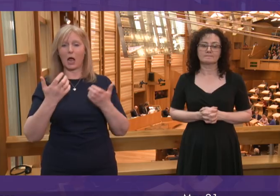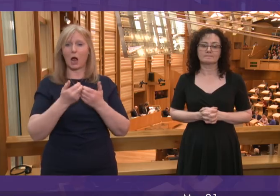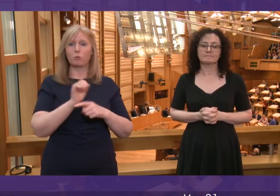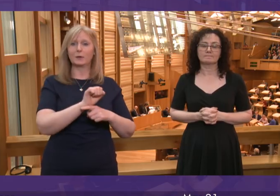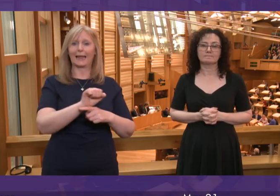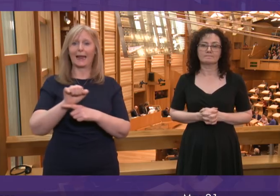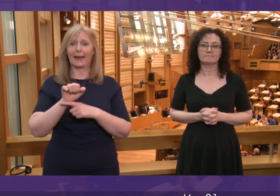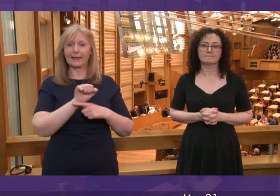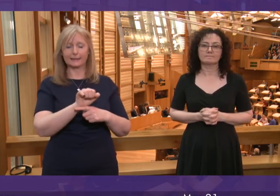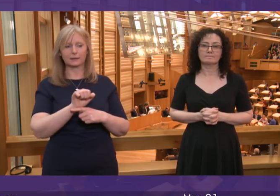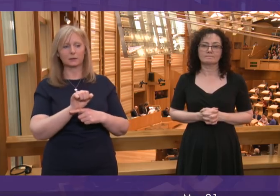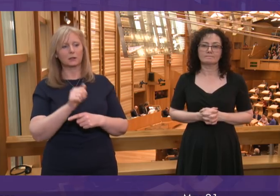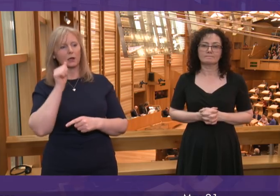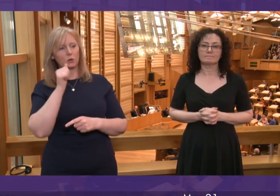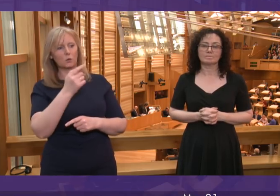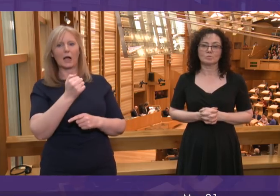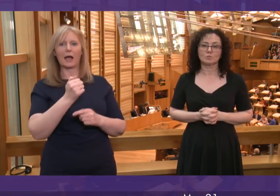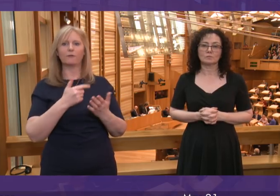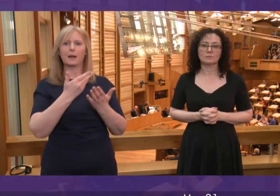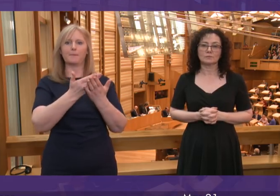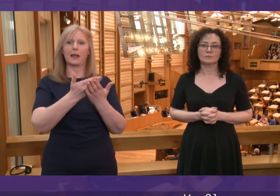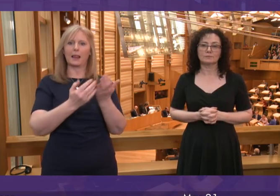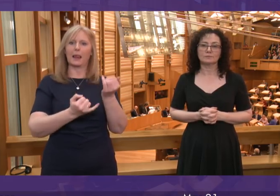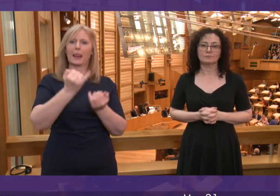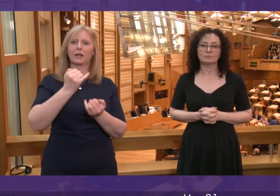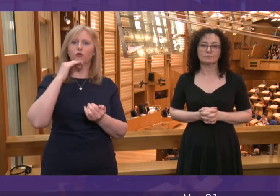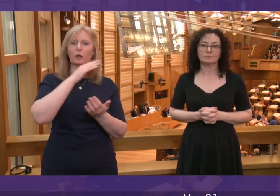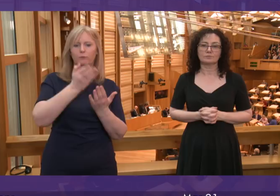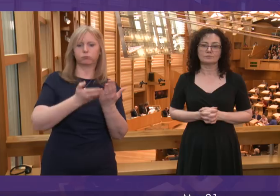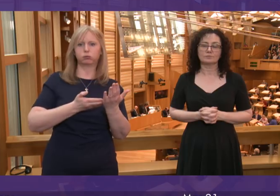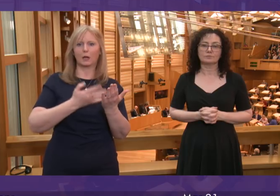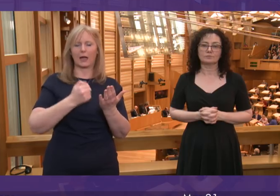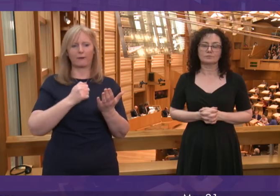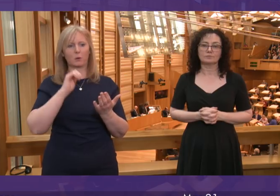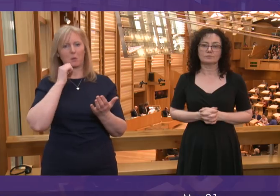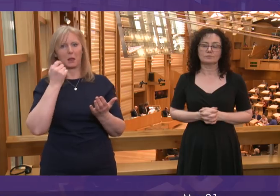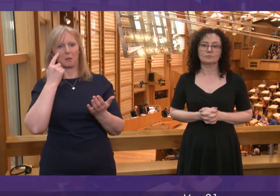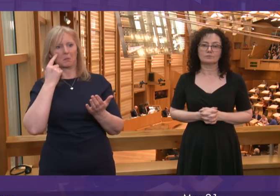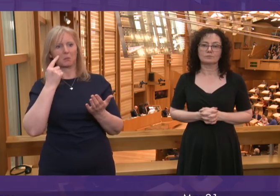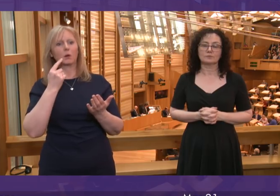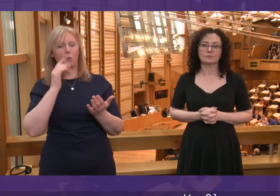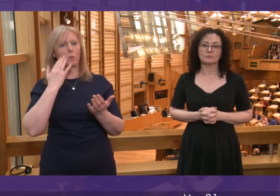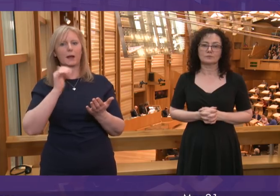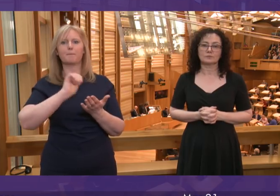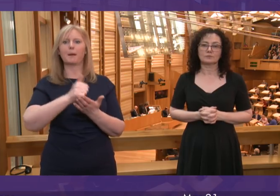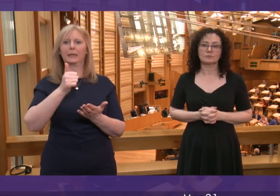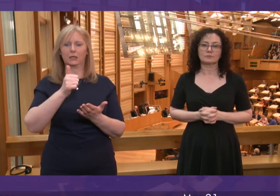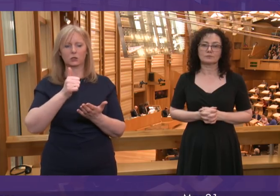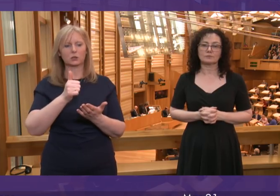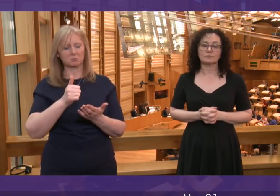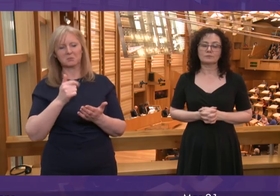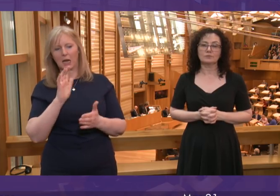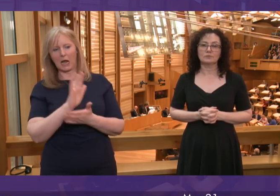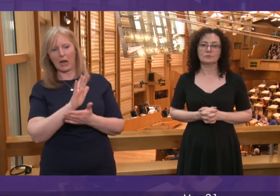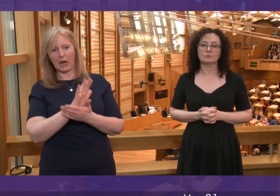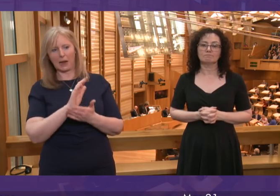I note that he says his own bill is in the final stages of drafting. will look very carefully at that when it is published and be happy